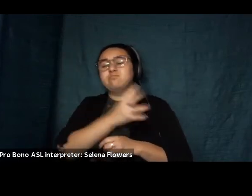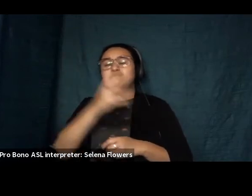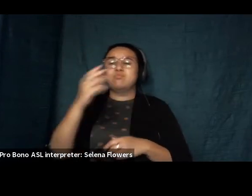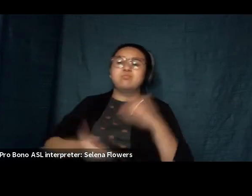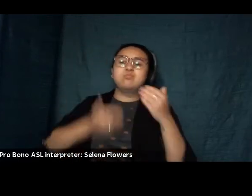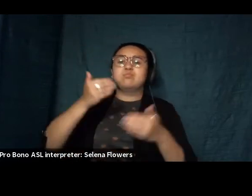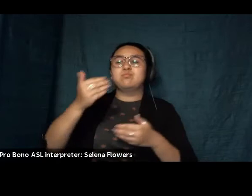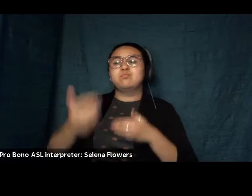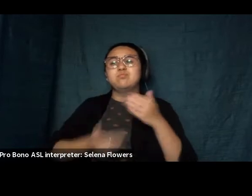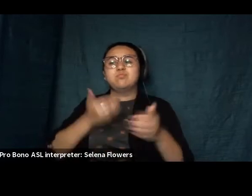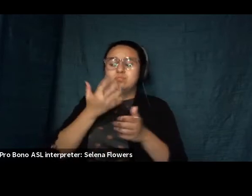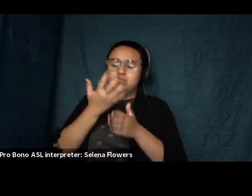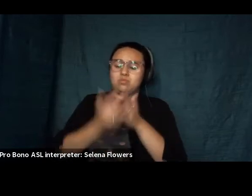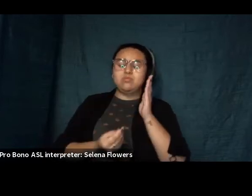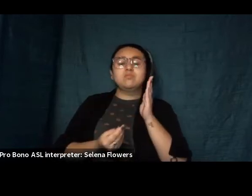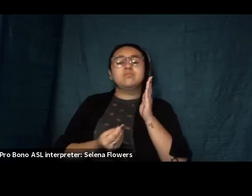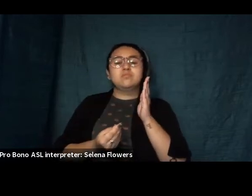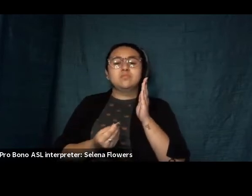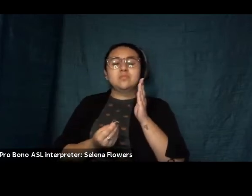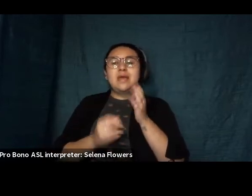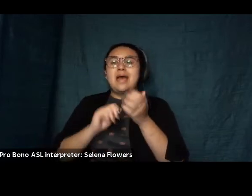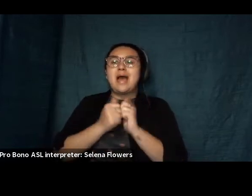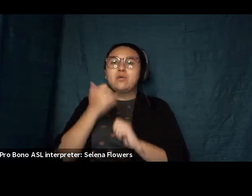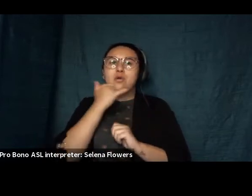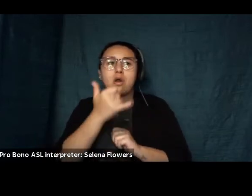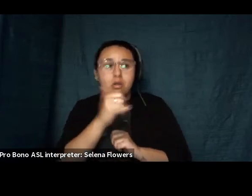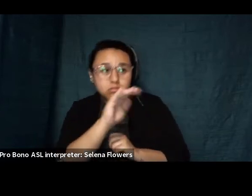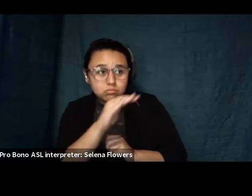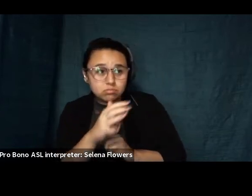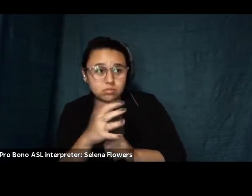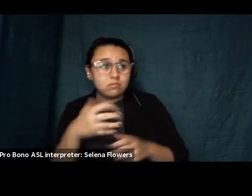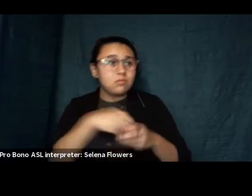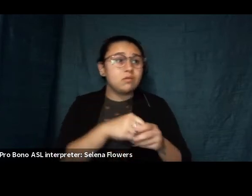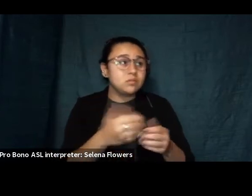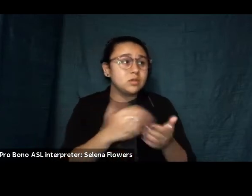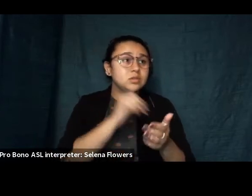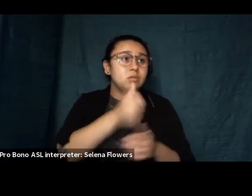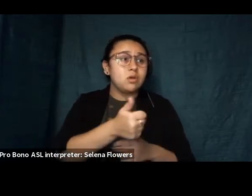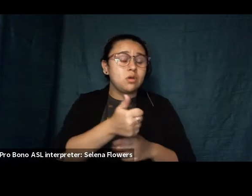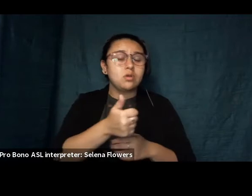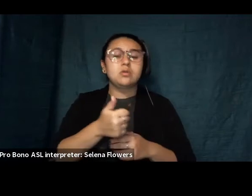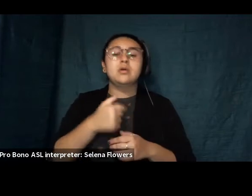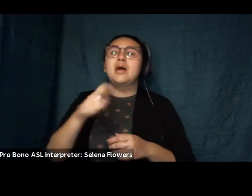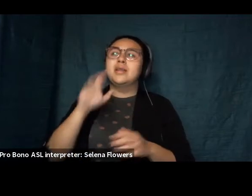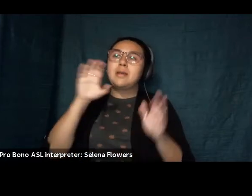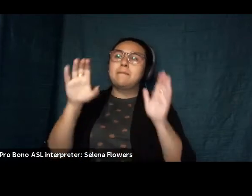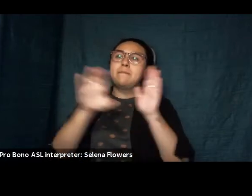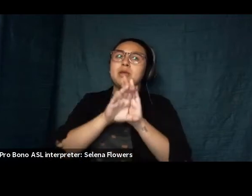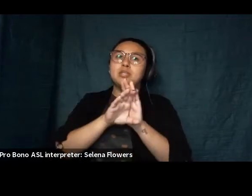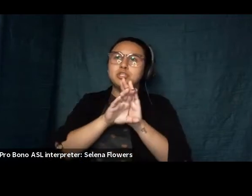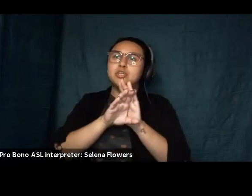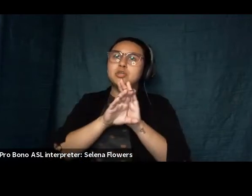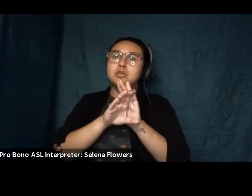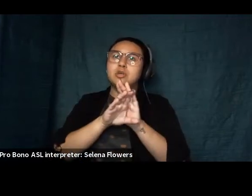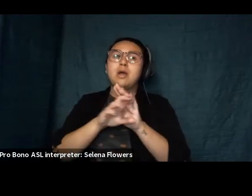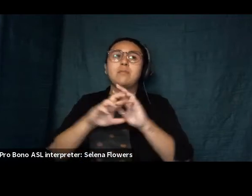is the means to call again tomorrow what i'm missing is a picture where the tables set and all the versions of ourselves sit